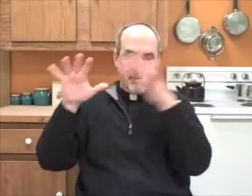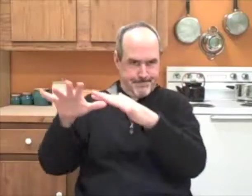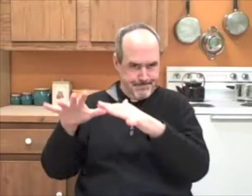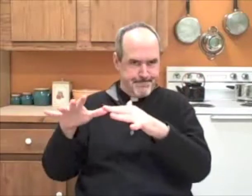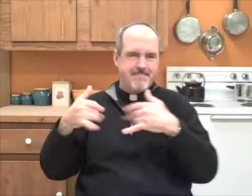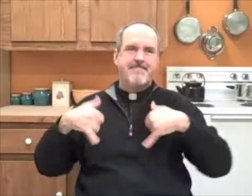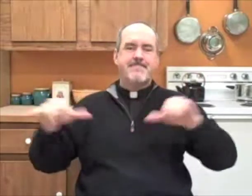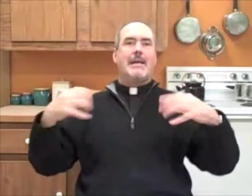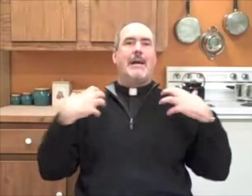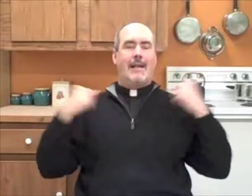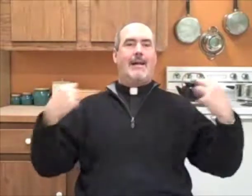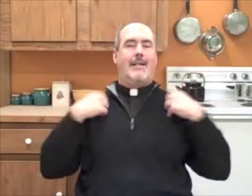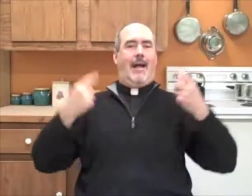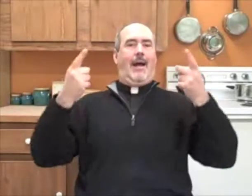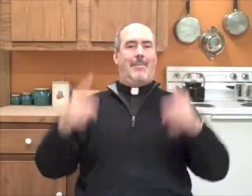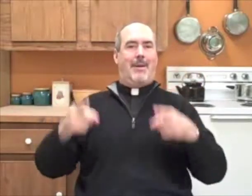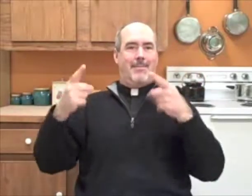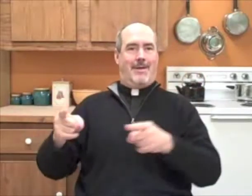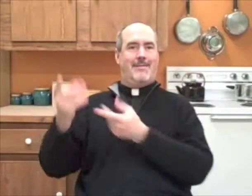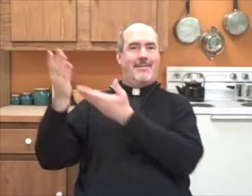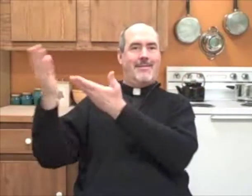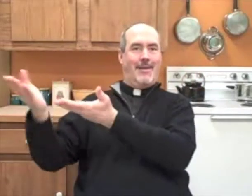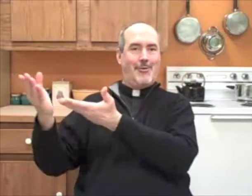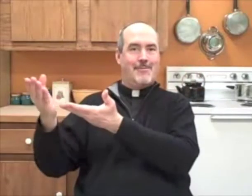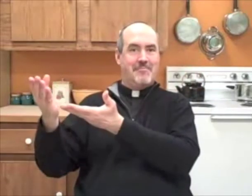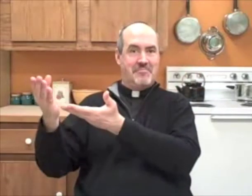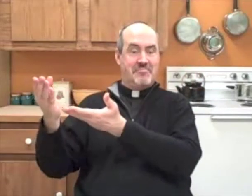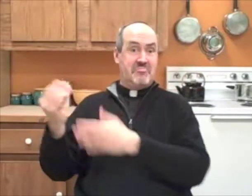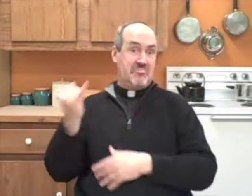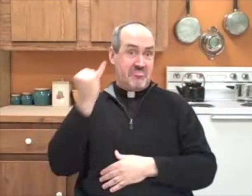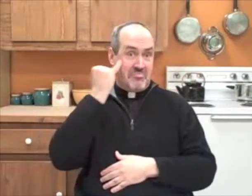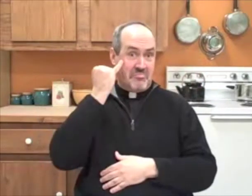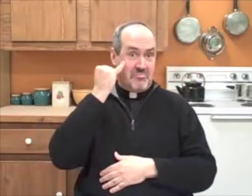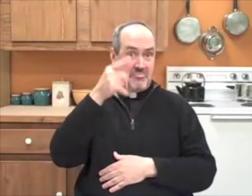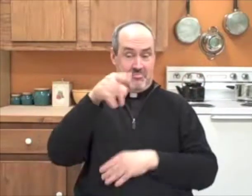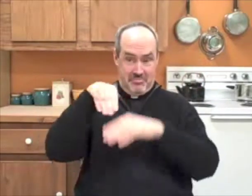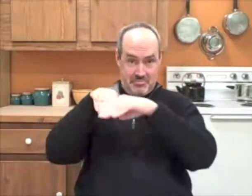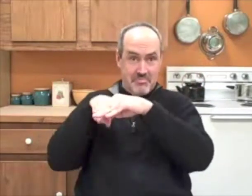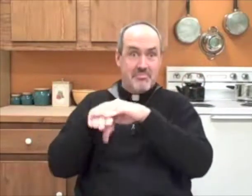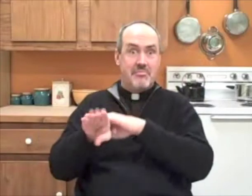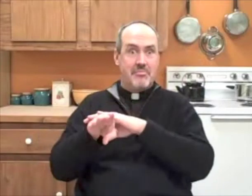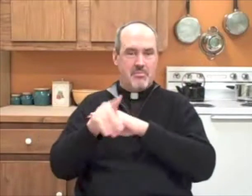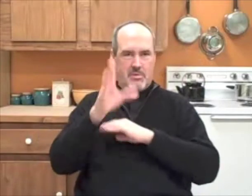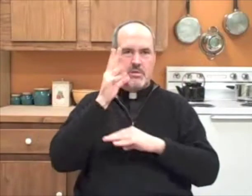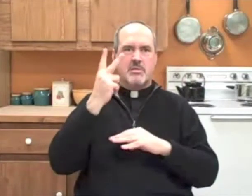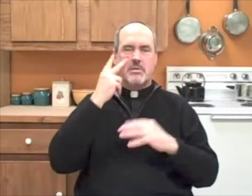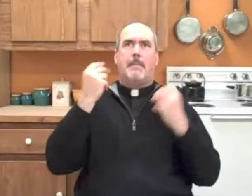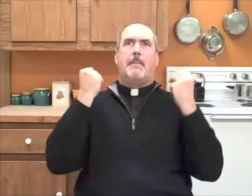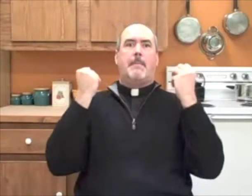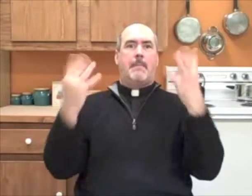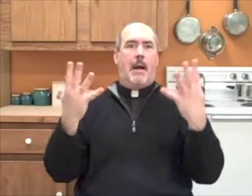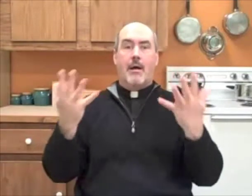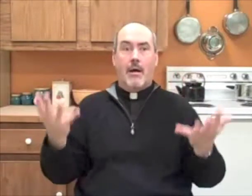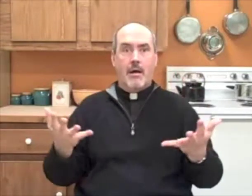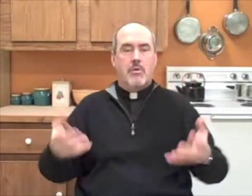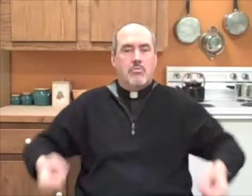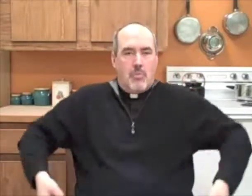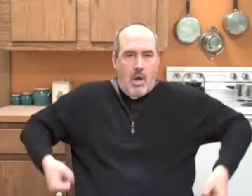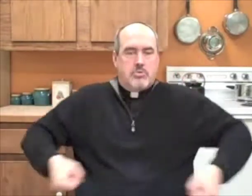to this day, come to that shrine, and healings happen. When you enter the shrine, you